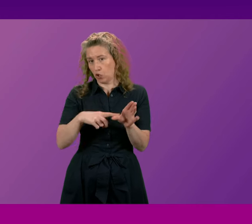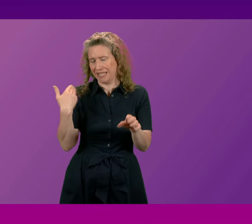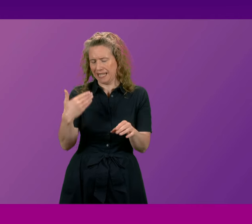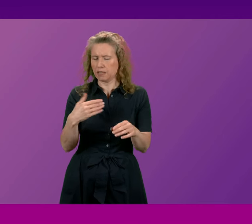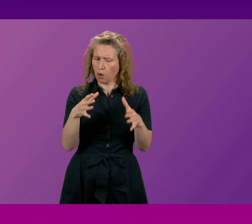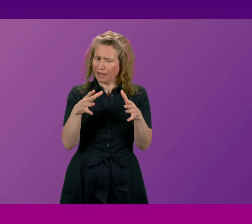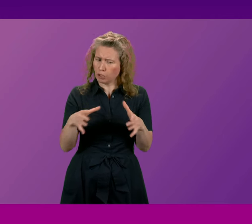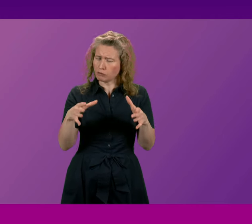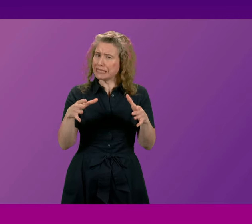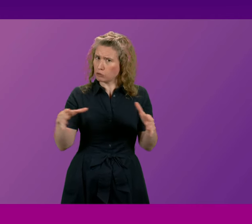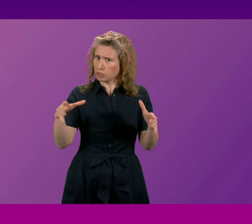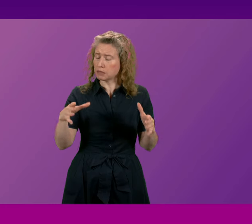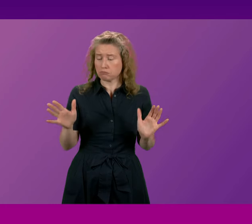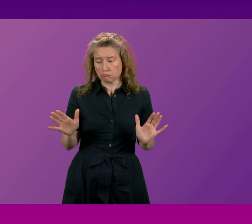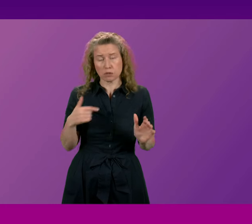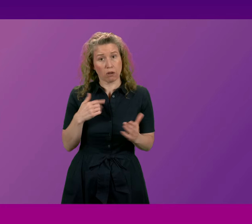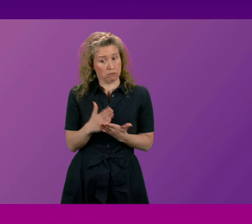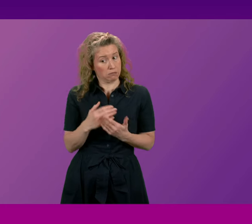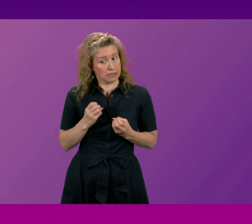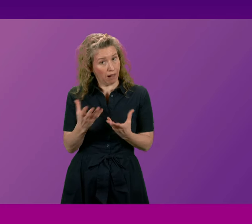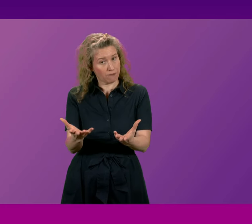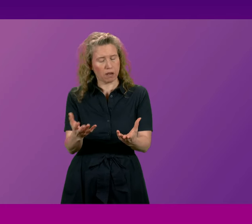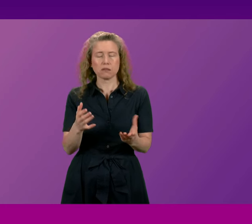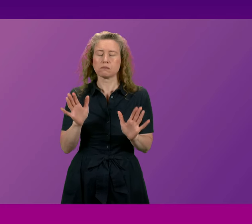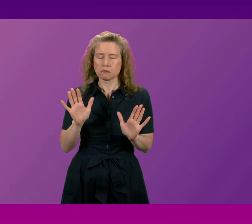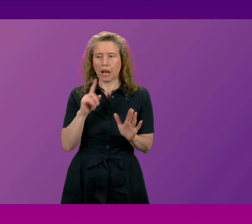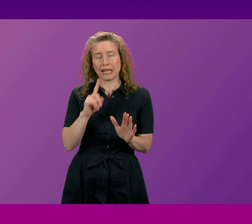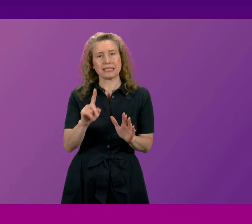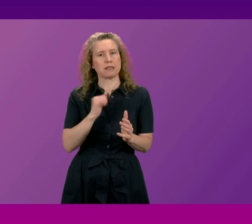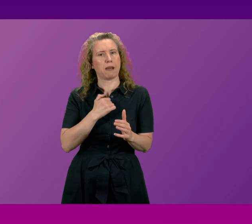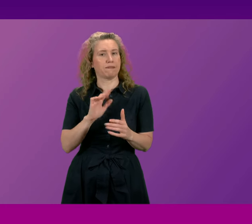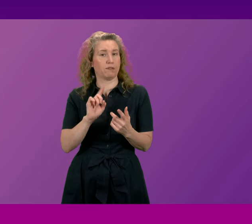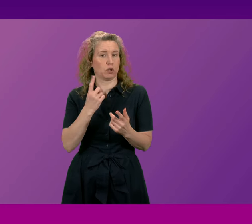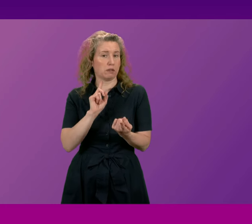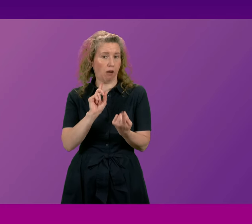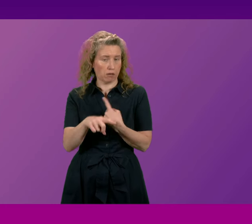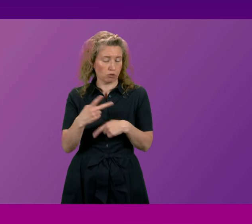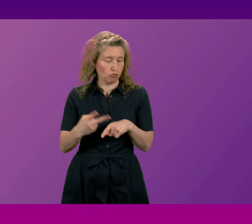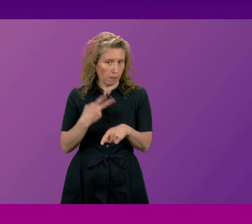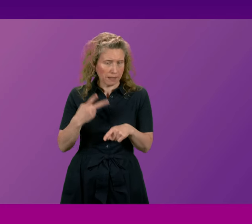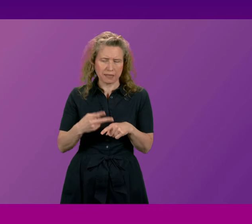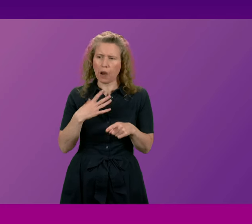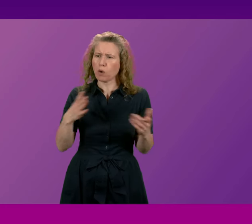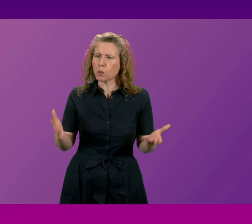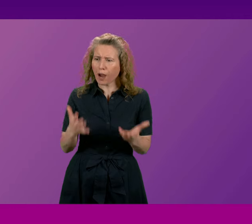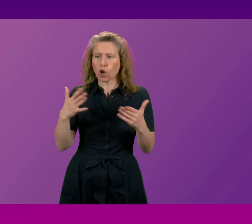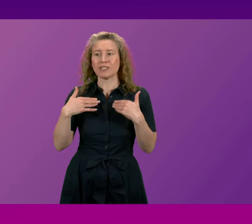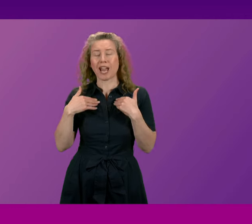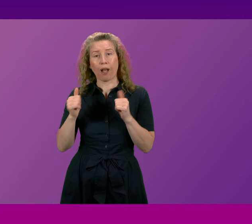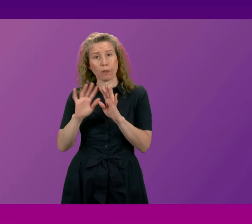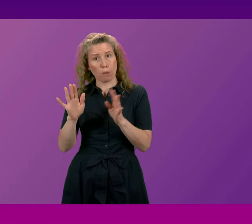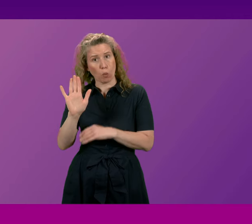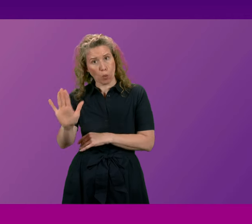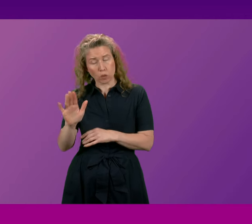so these are some of the commitments that we are delivering now obviously as I said in my original answer I want to encourage health boards to